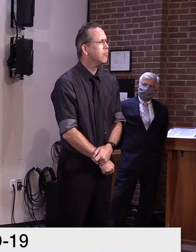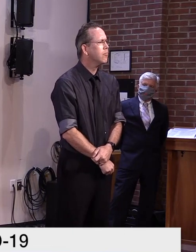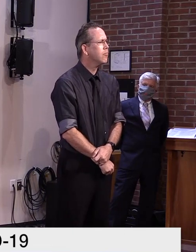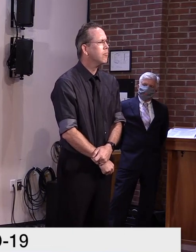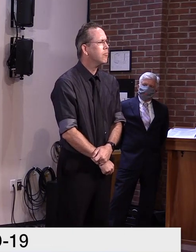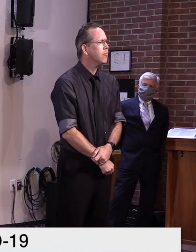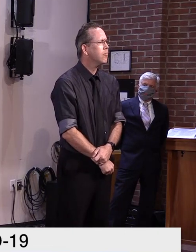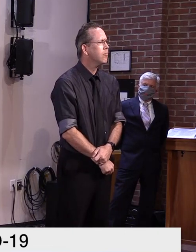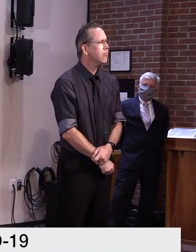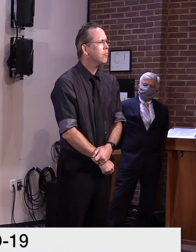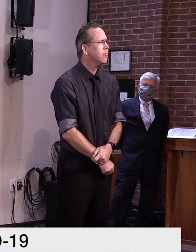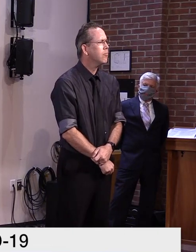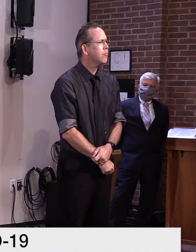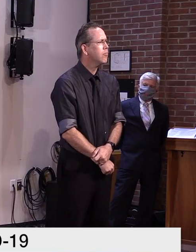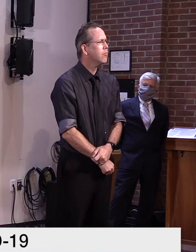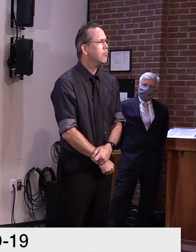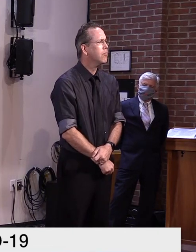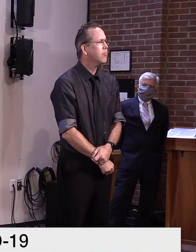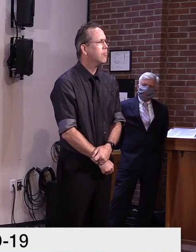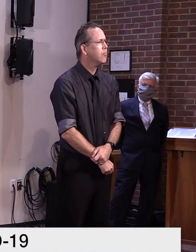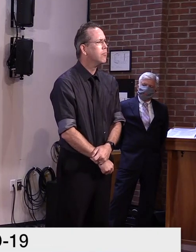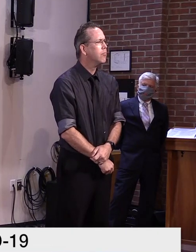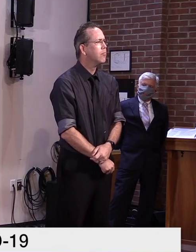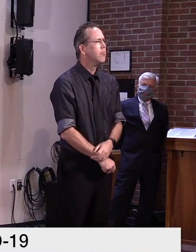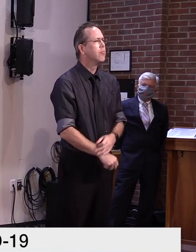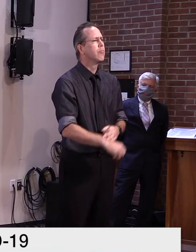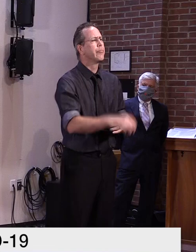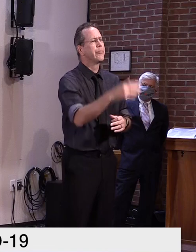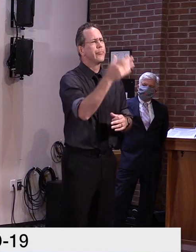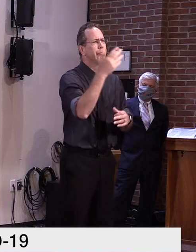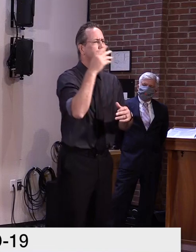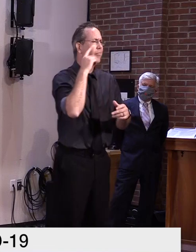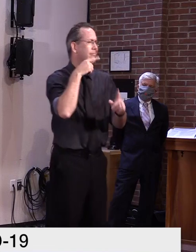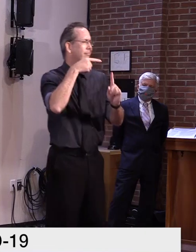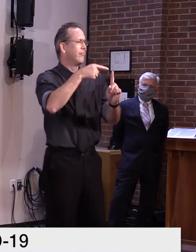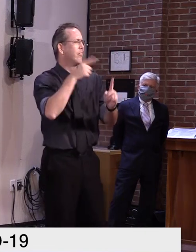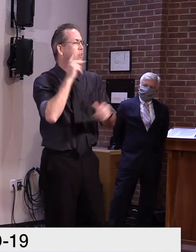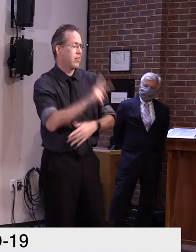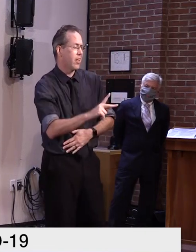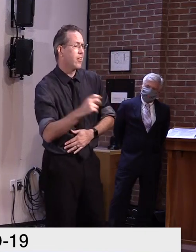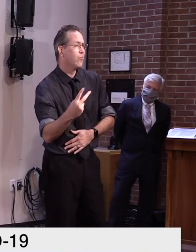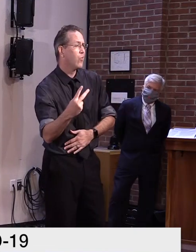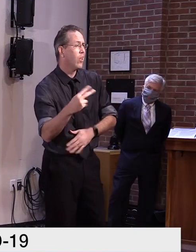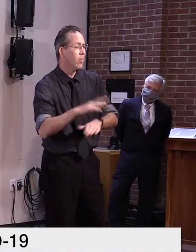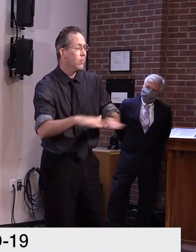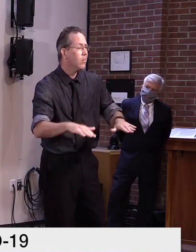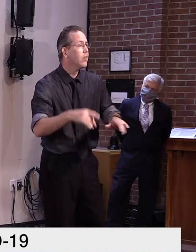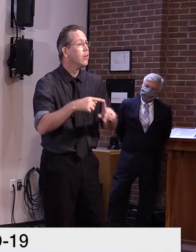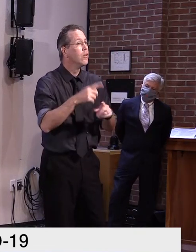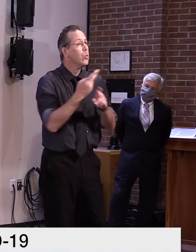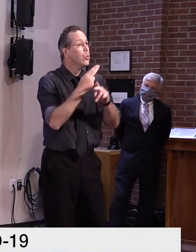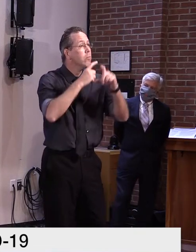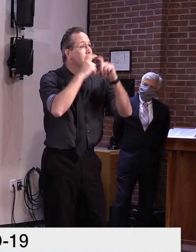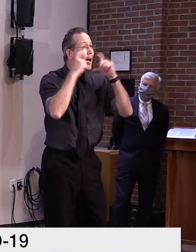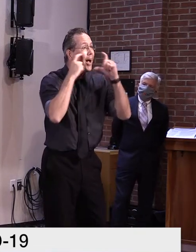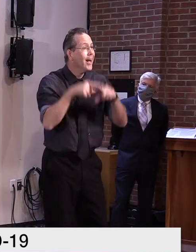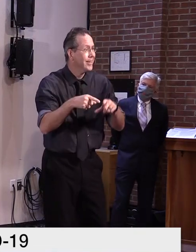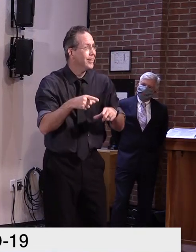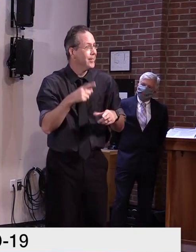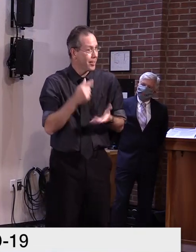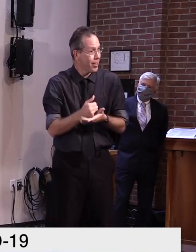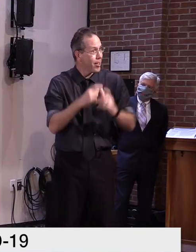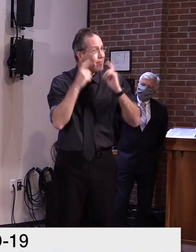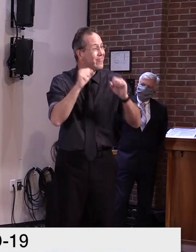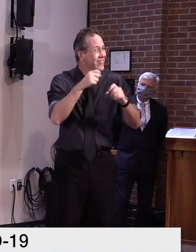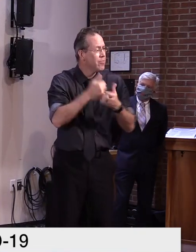Um, yeah, that would be a secretary French question. I, again, um, just want to be clear, you know, we